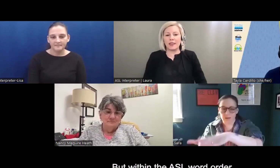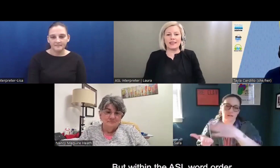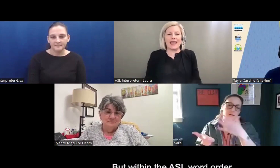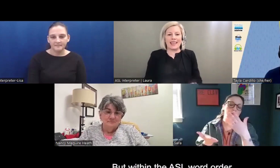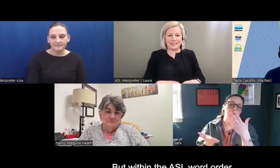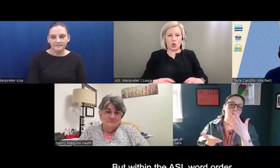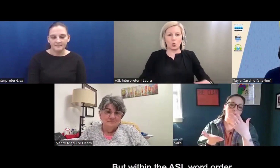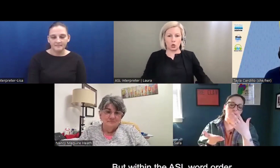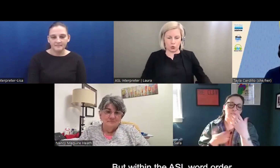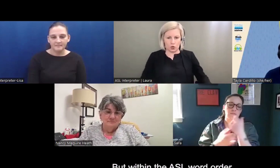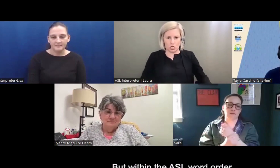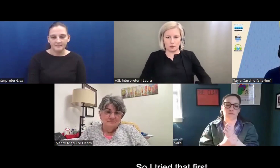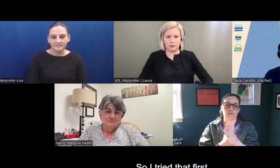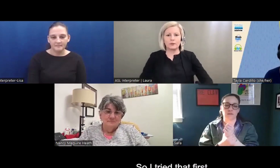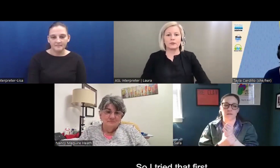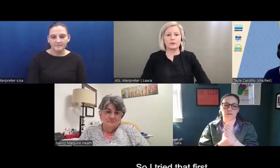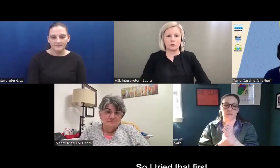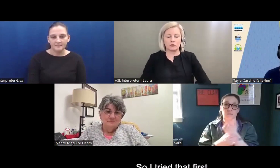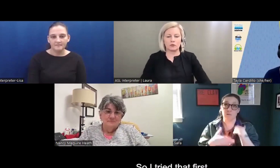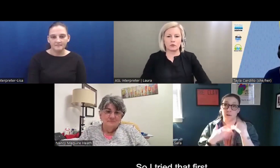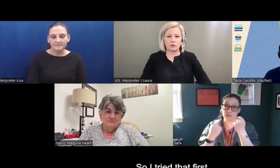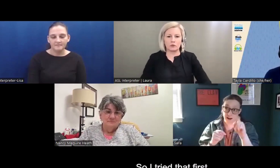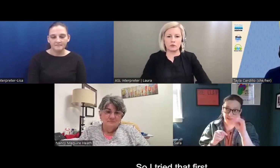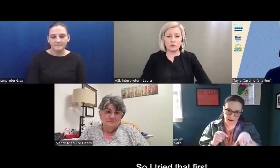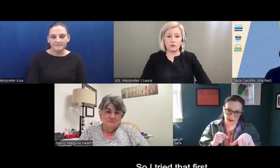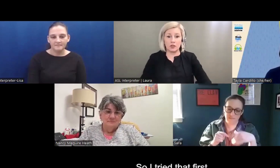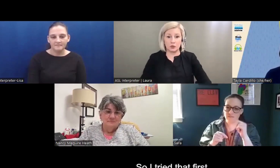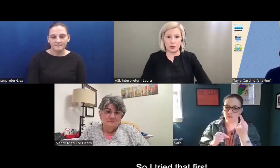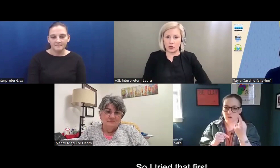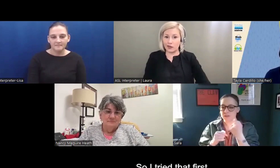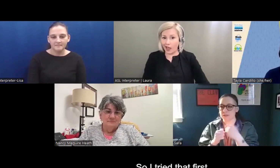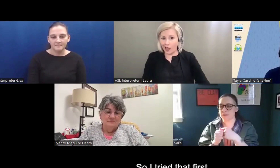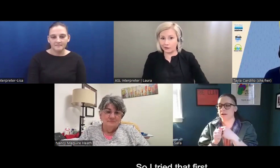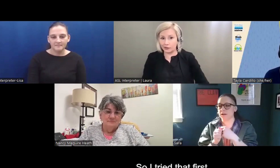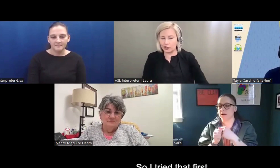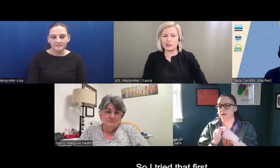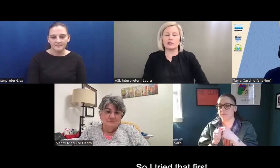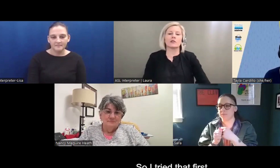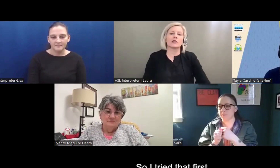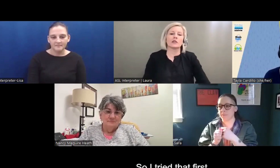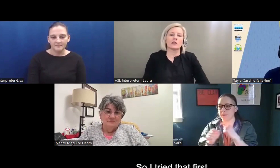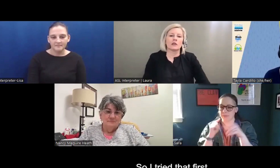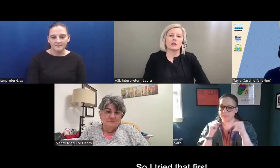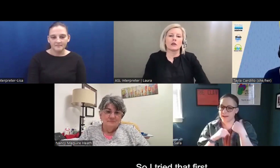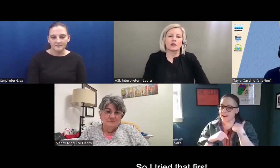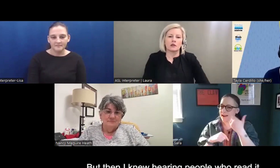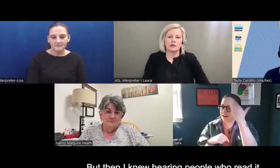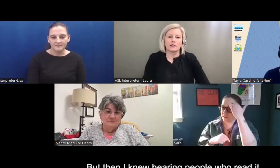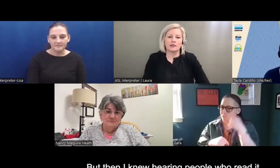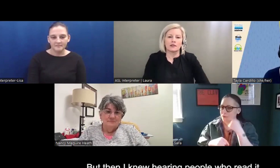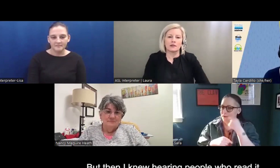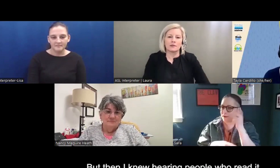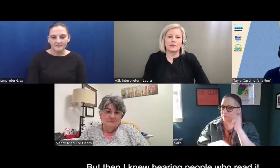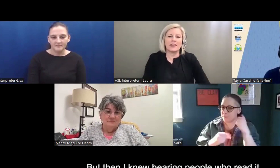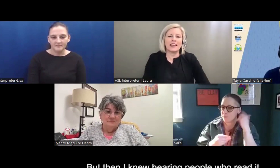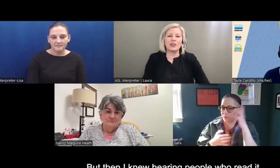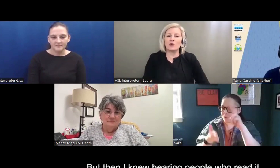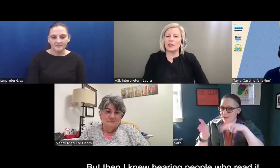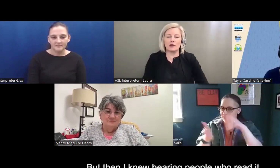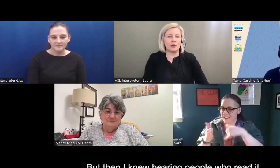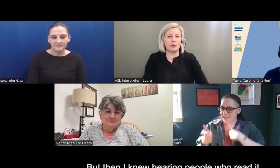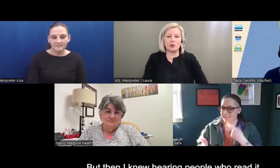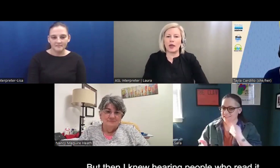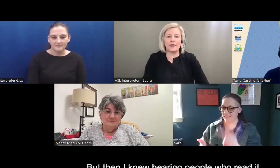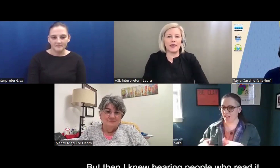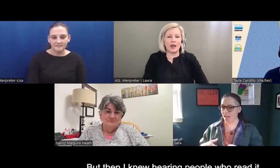but within the ASL word order, but so I tried that first, but then I